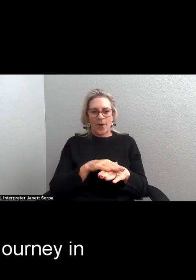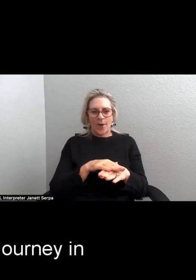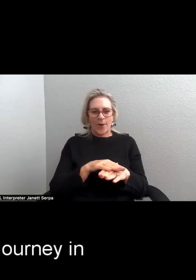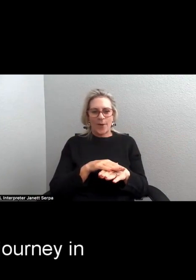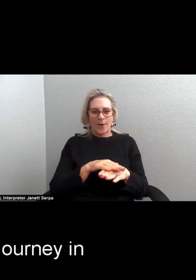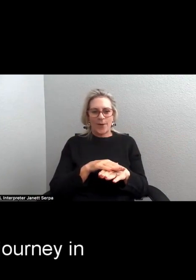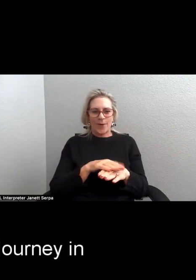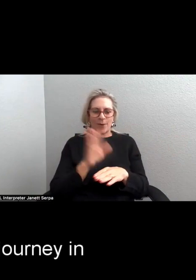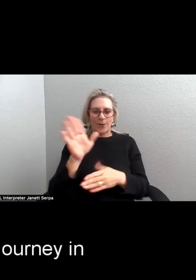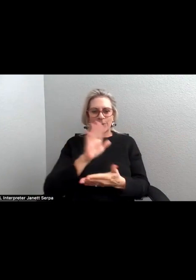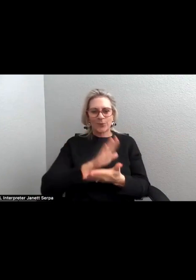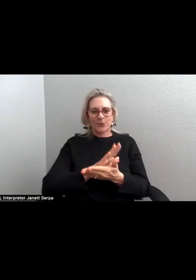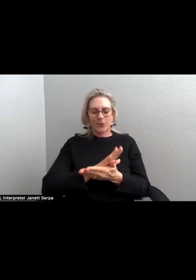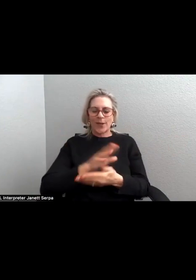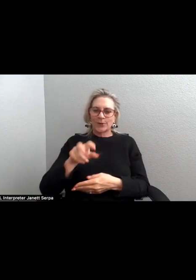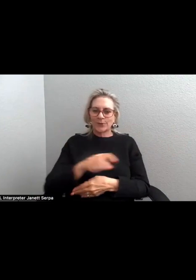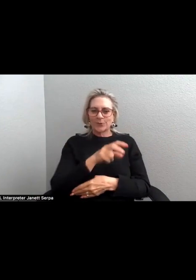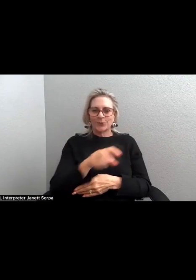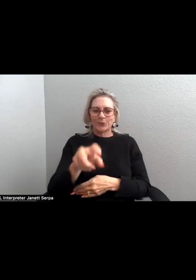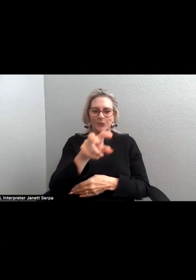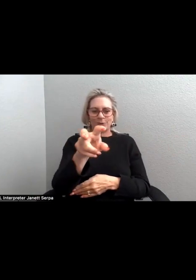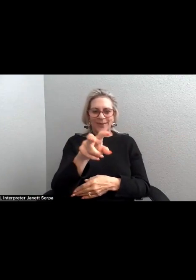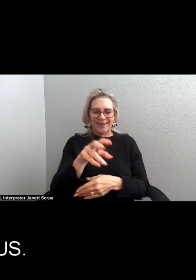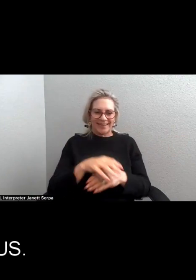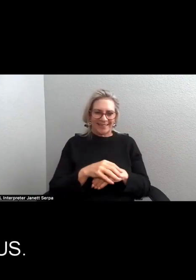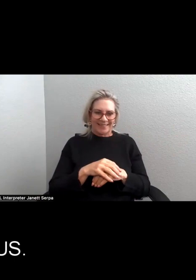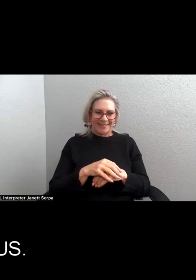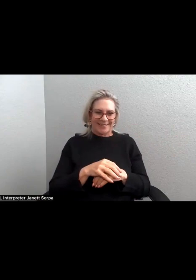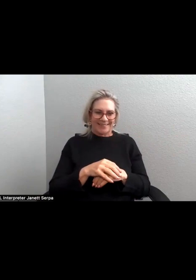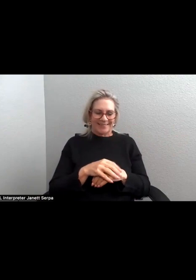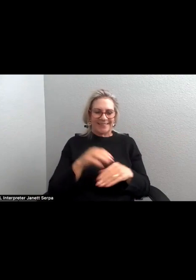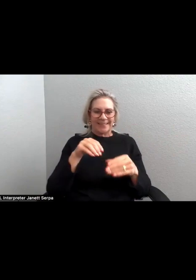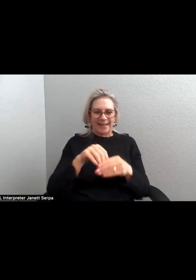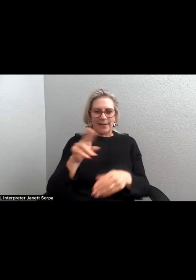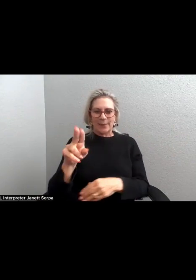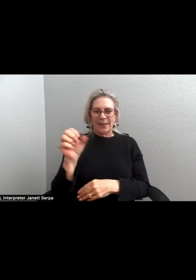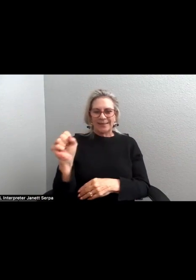scholastic journey in the U.S.